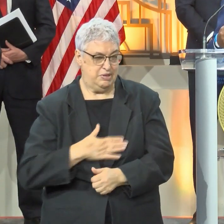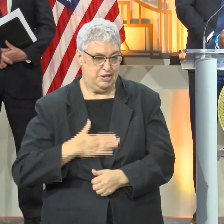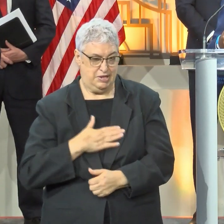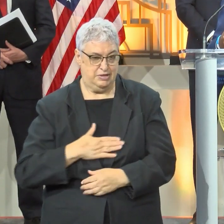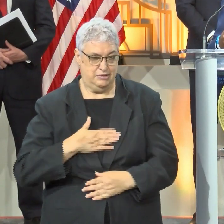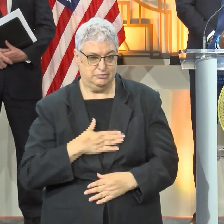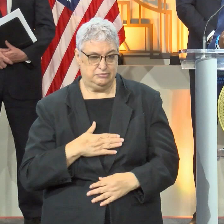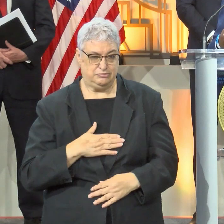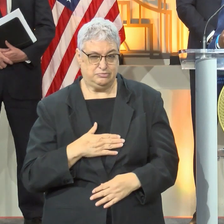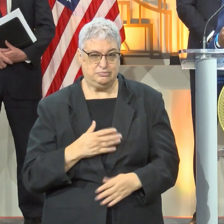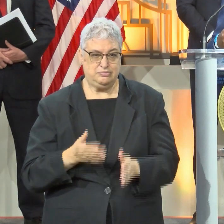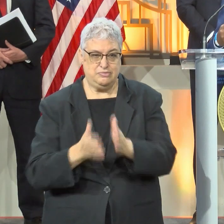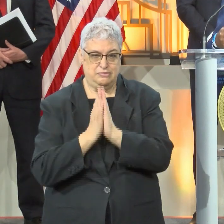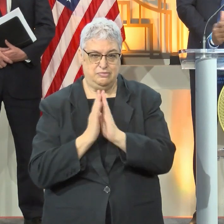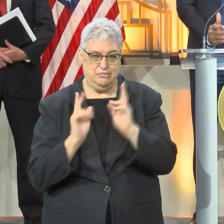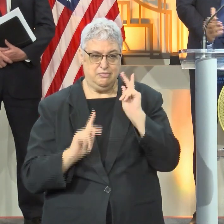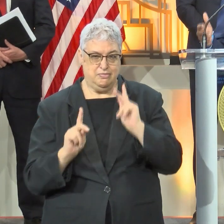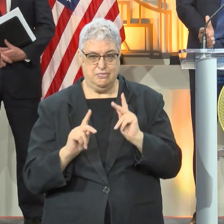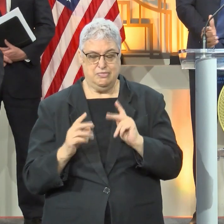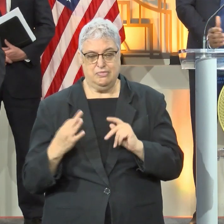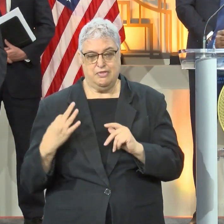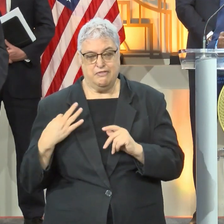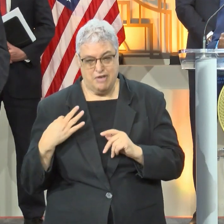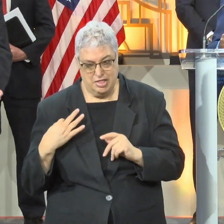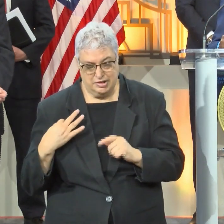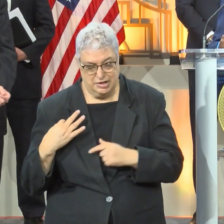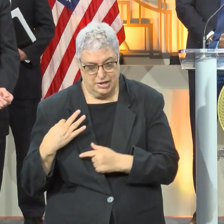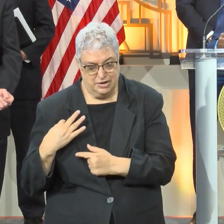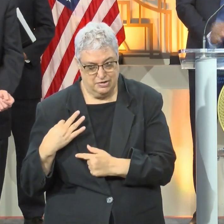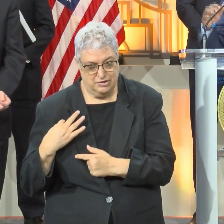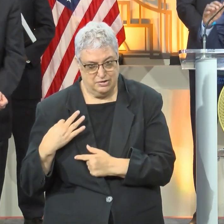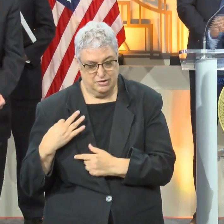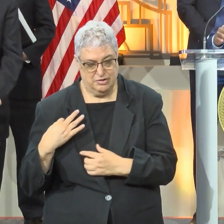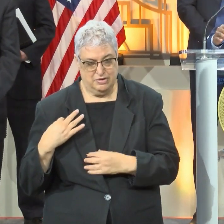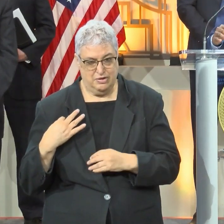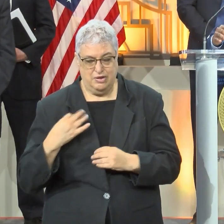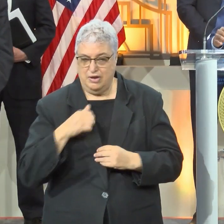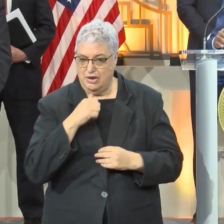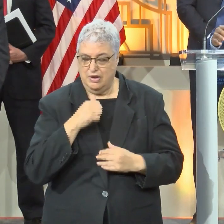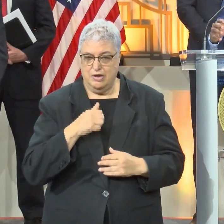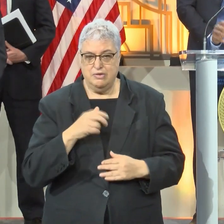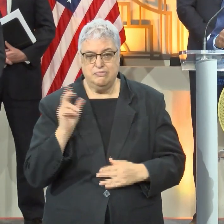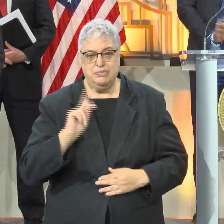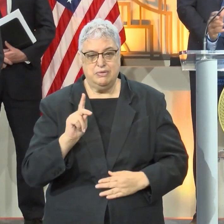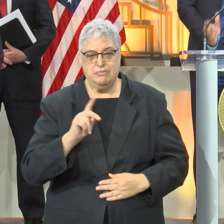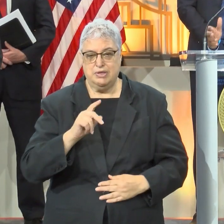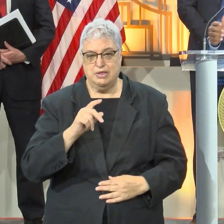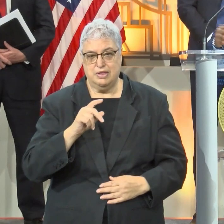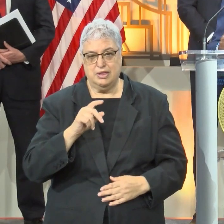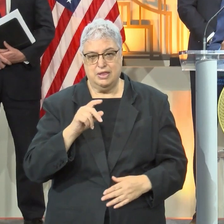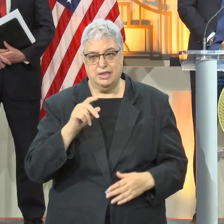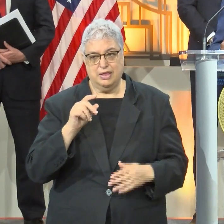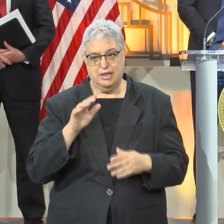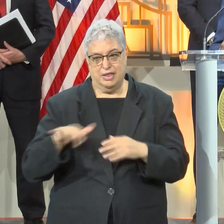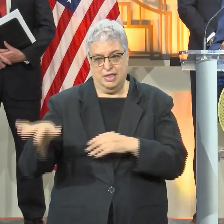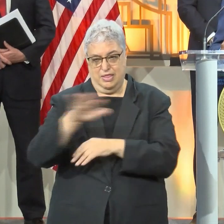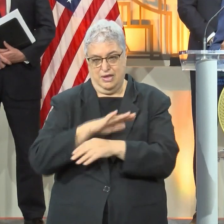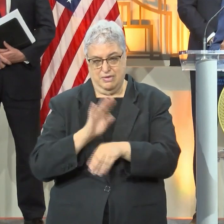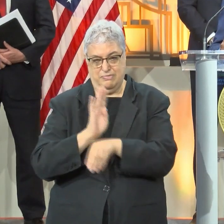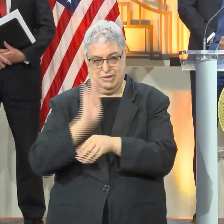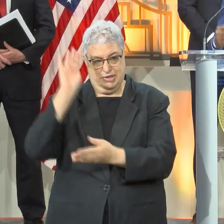things that I've asked people to do voluntarily certainly to reduce the number of people within their establishments